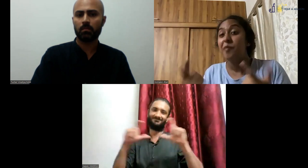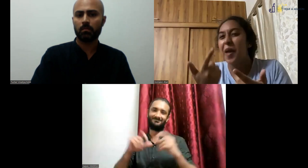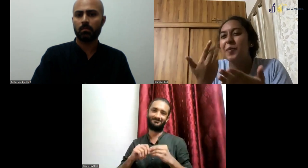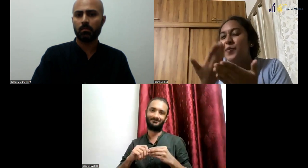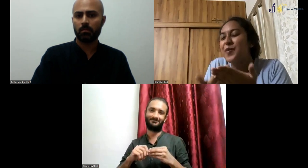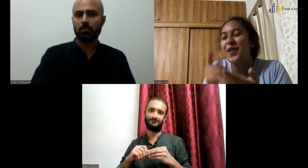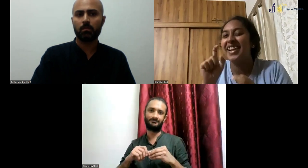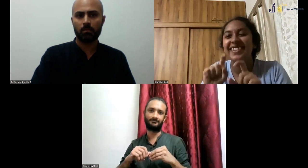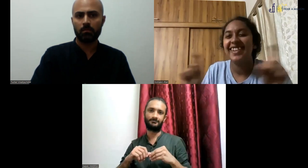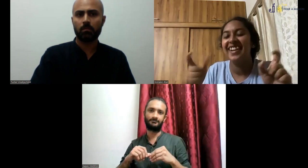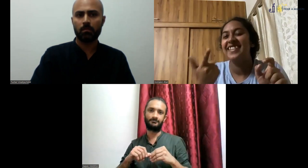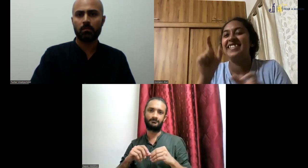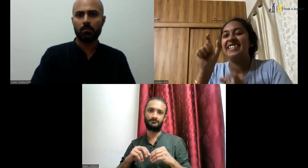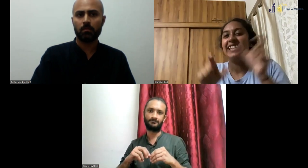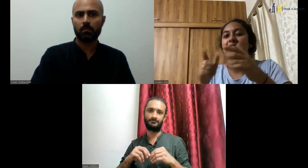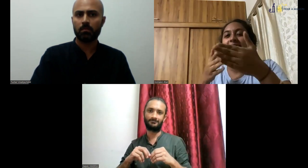that they are export.